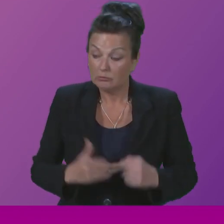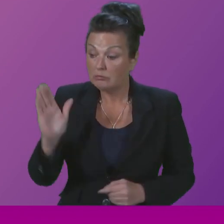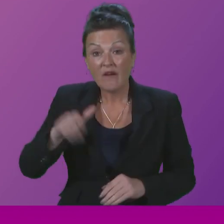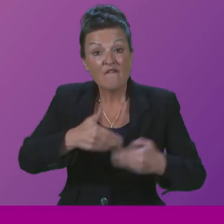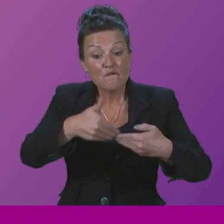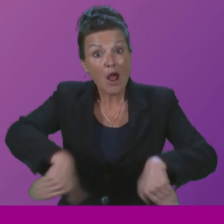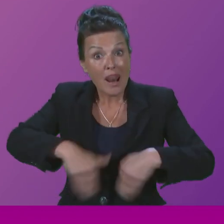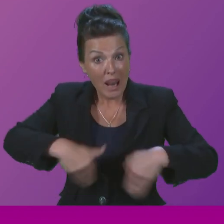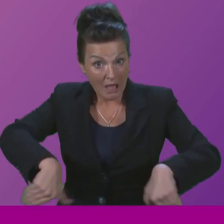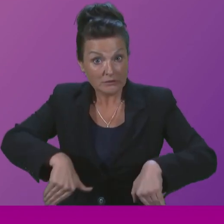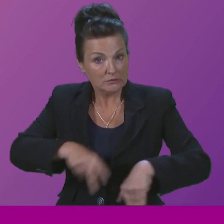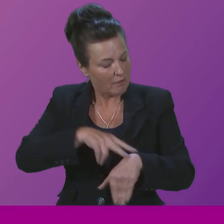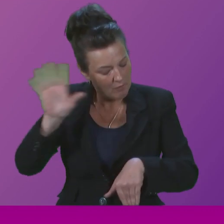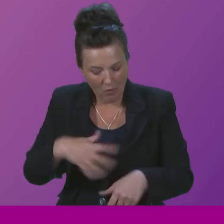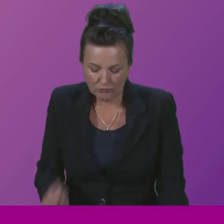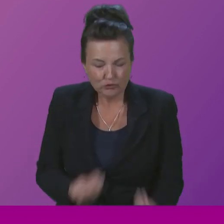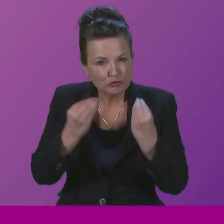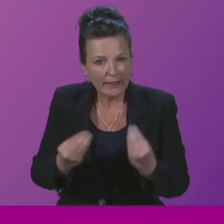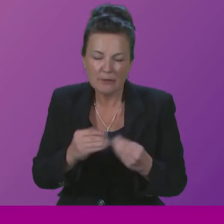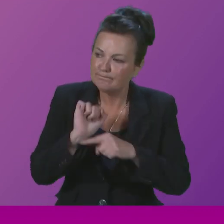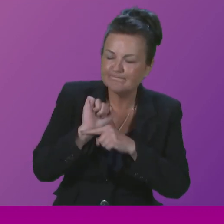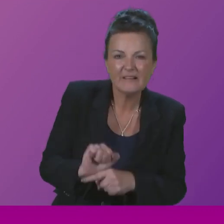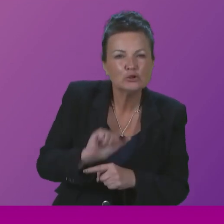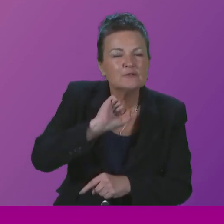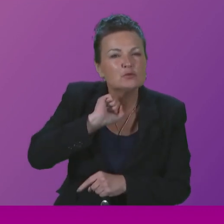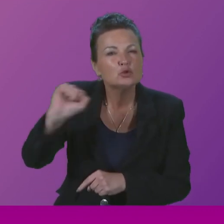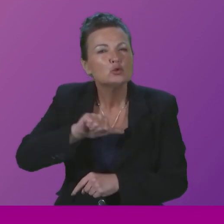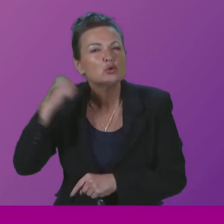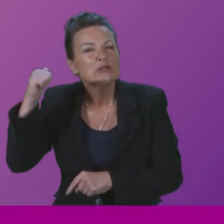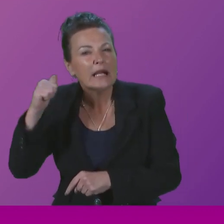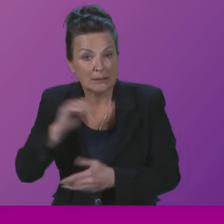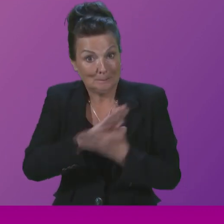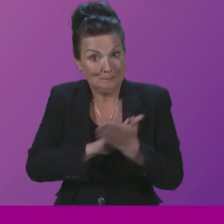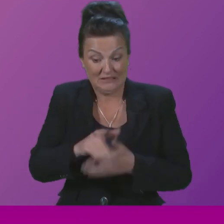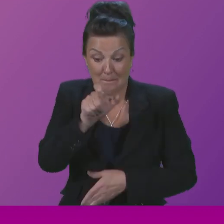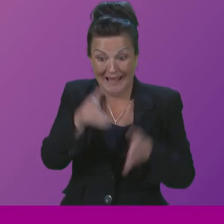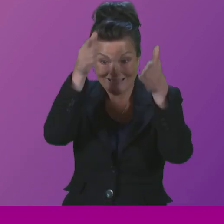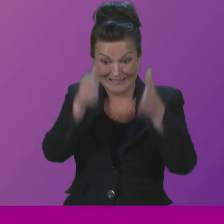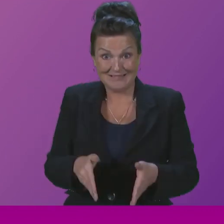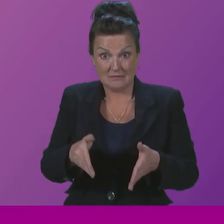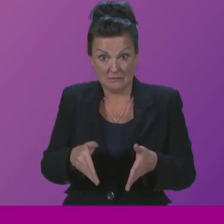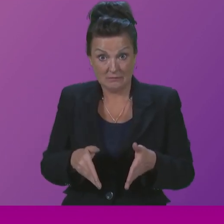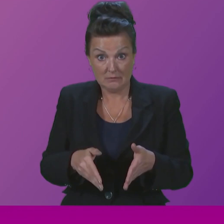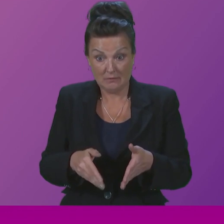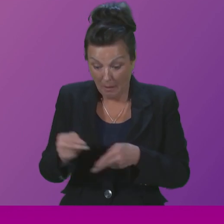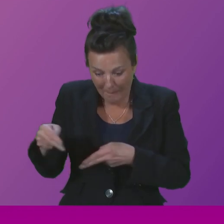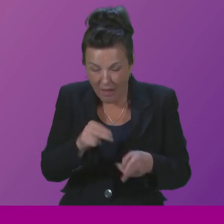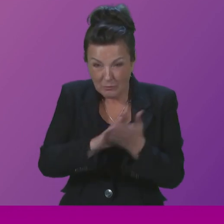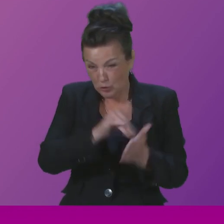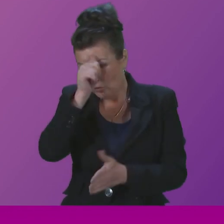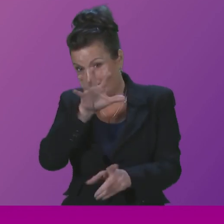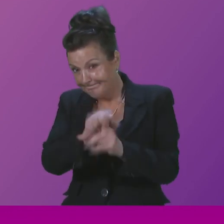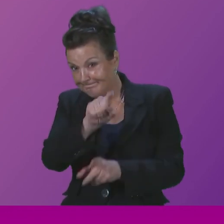in the SPS prevention of suicide strategy, which provides a person-centred care pathway for those at risk of suicide,